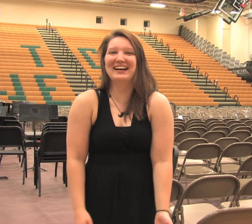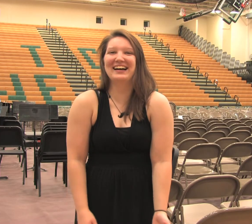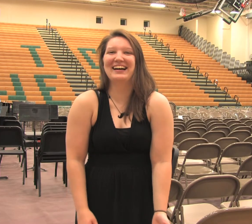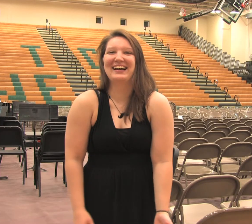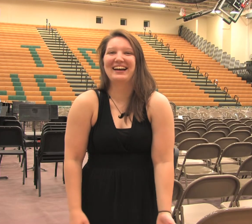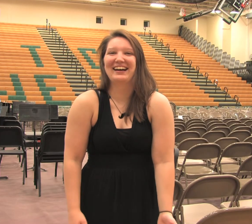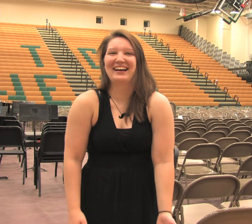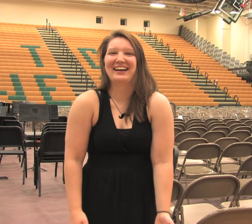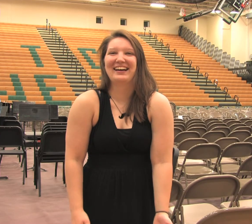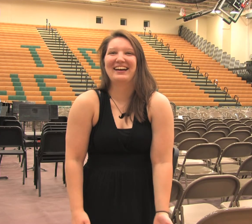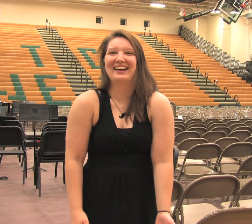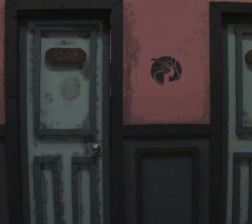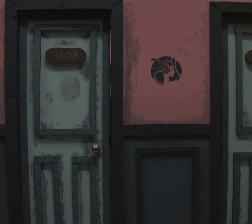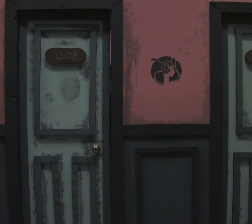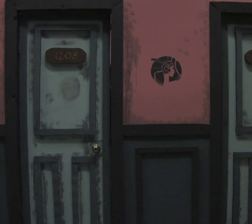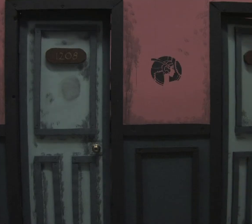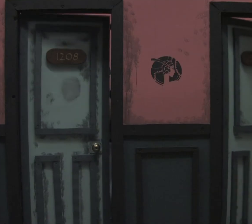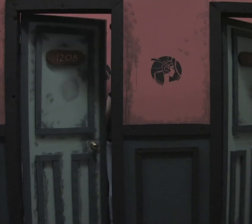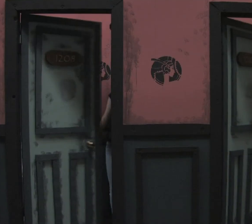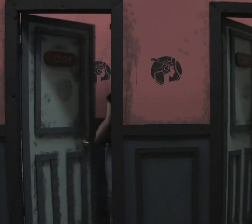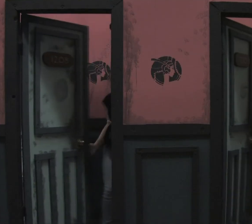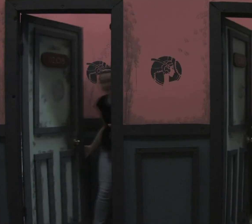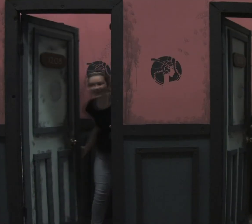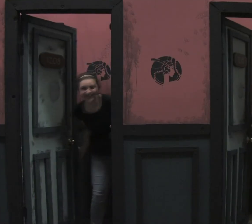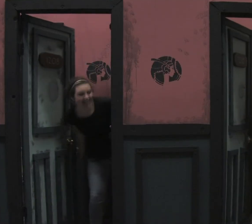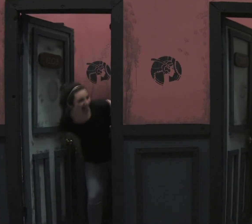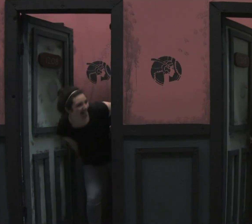I can tell that we are gonna be friends